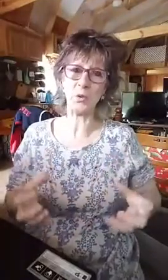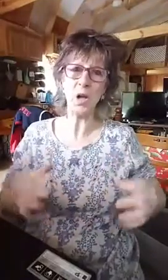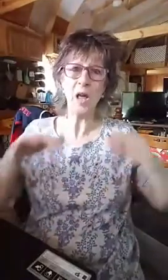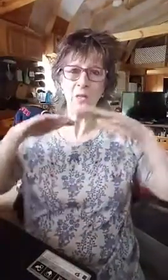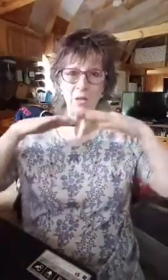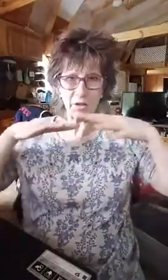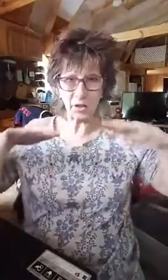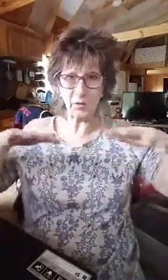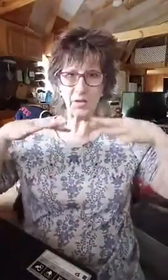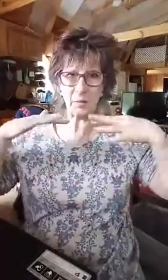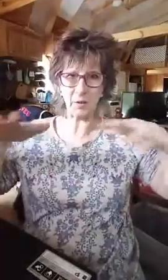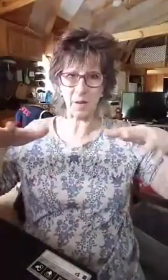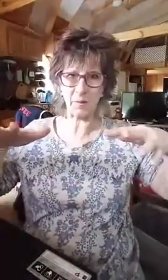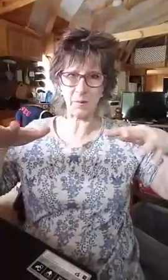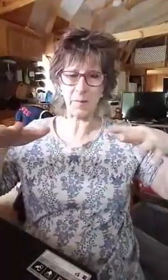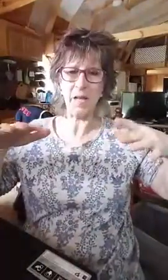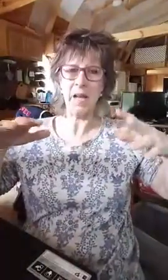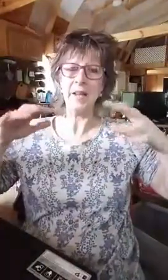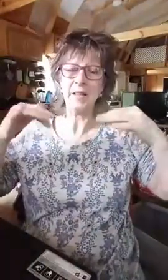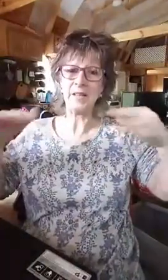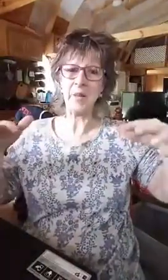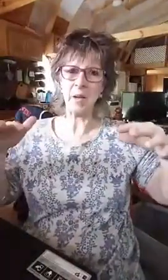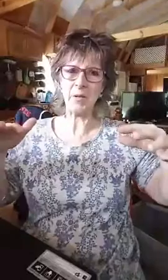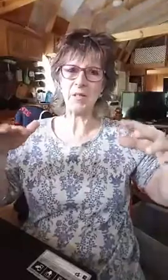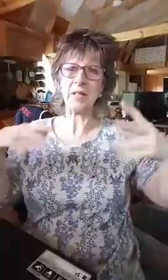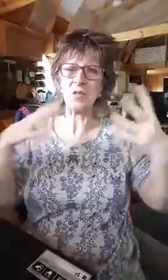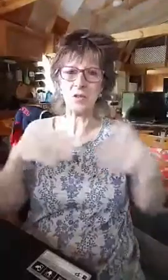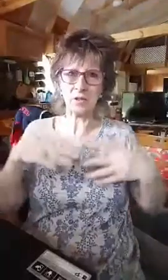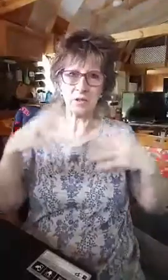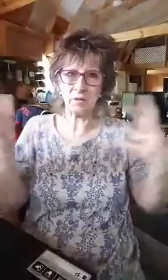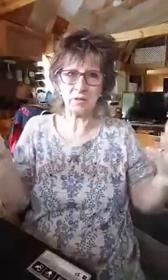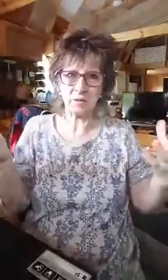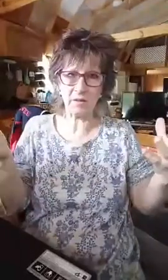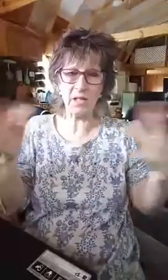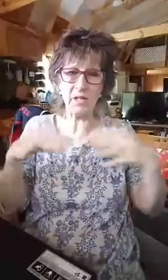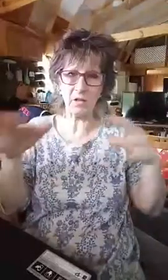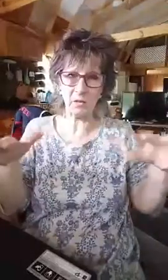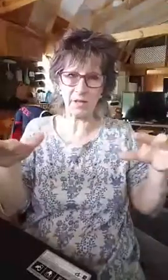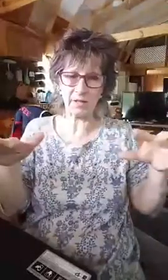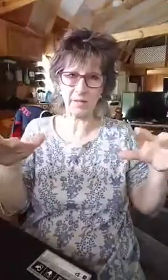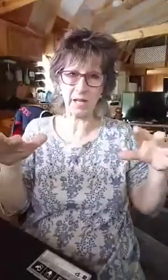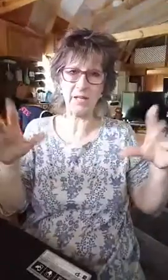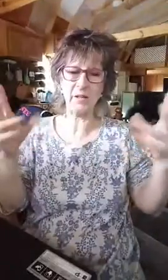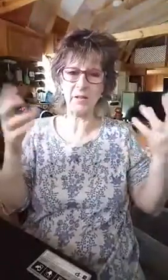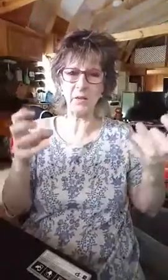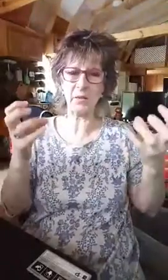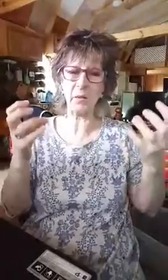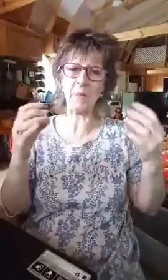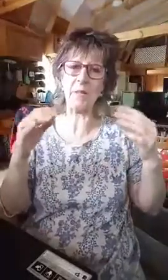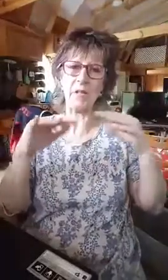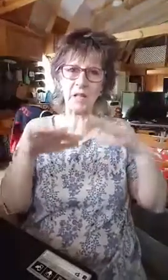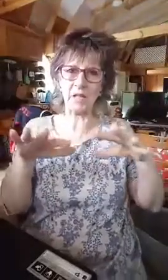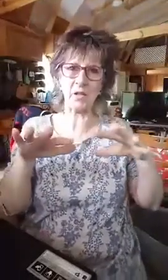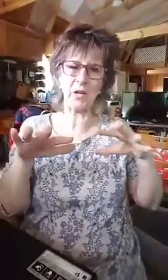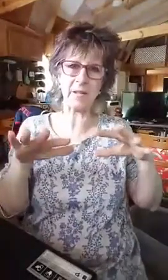the surface problem. And the example I'm using is your, your kids on drugs. Okay. So the surface problem is your kids on drugs.